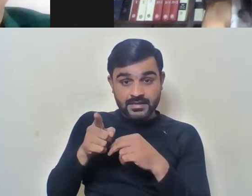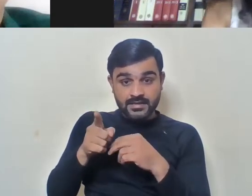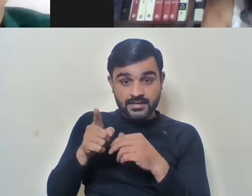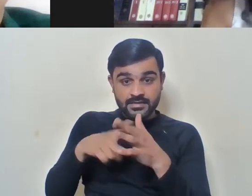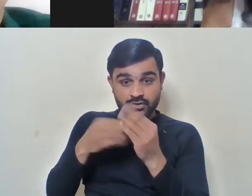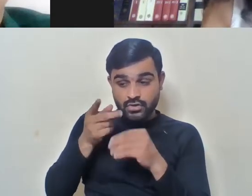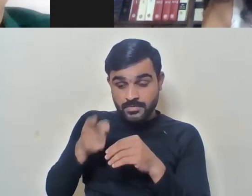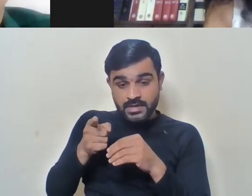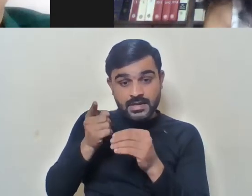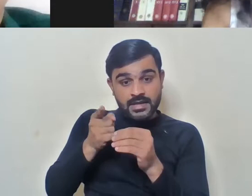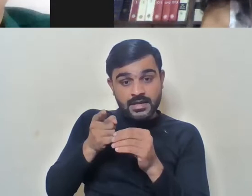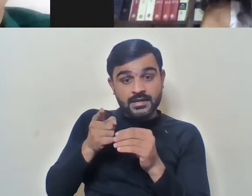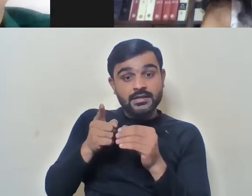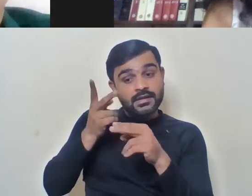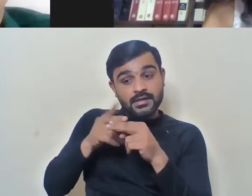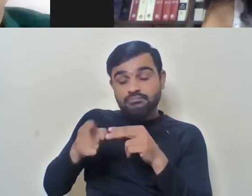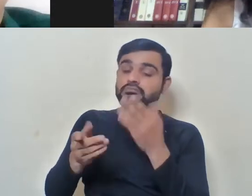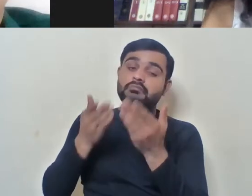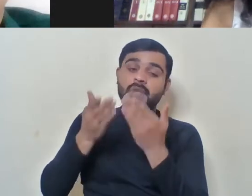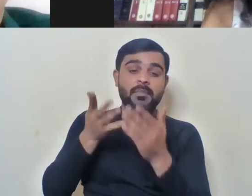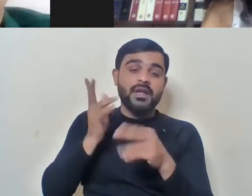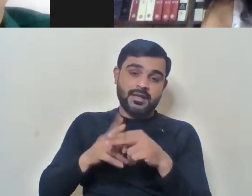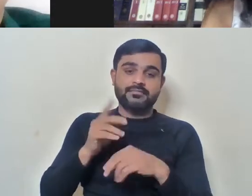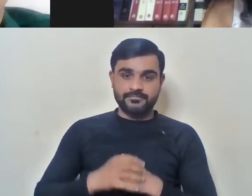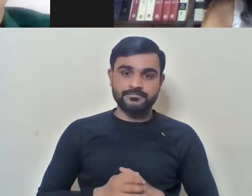that category, which will be there, you know.